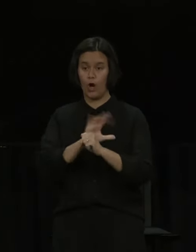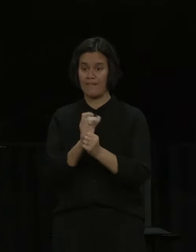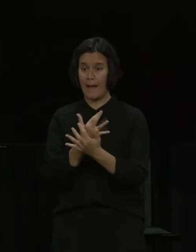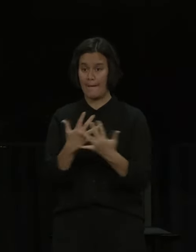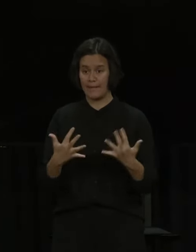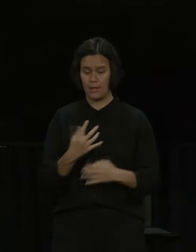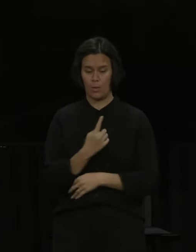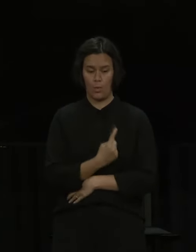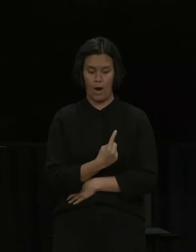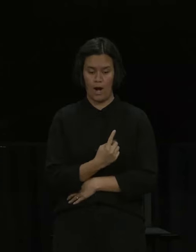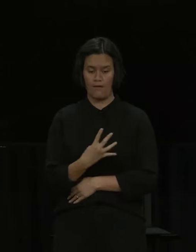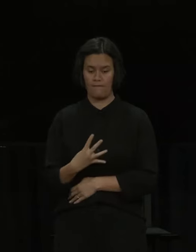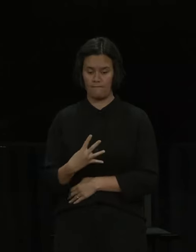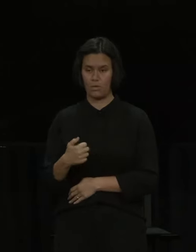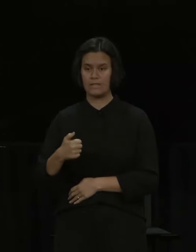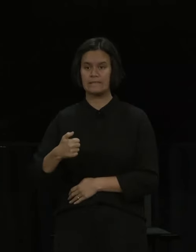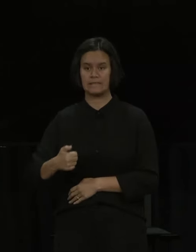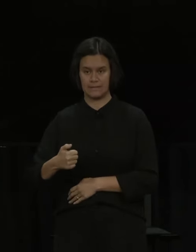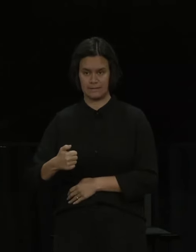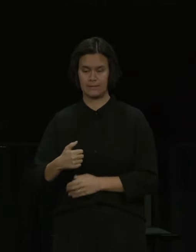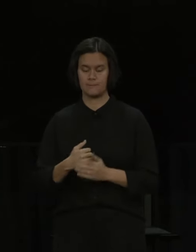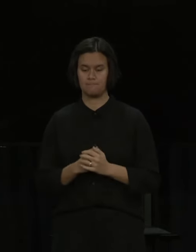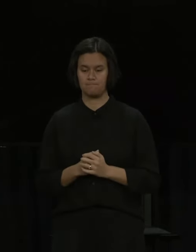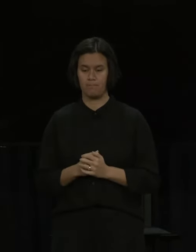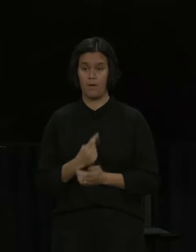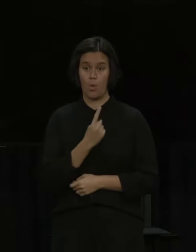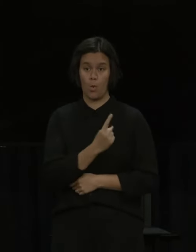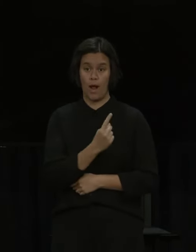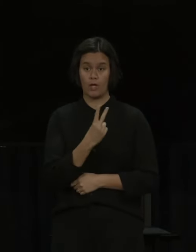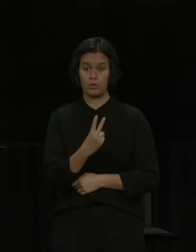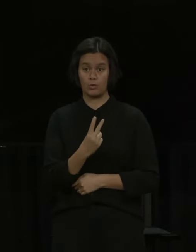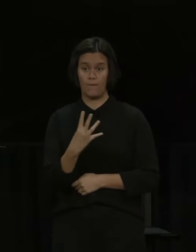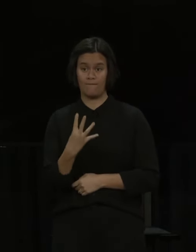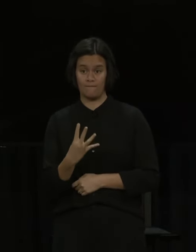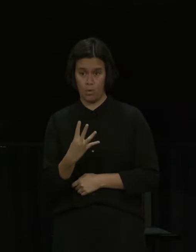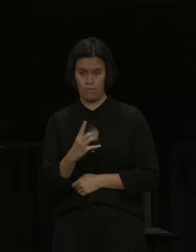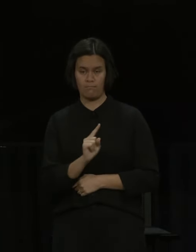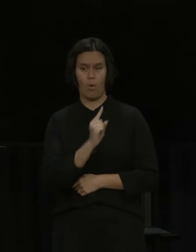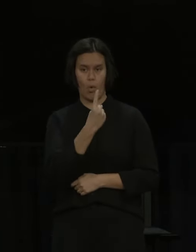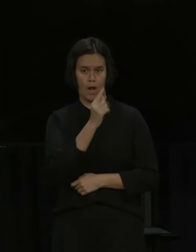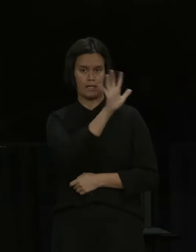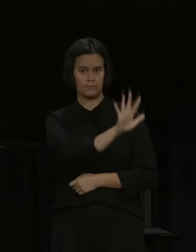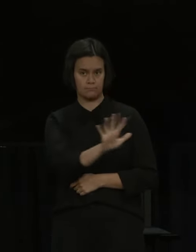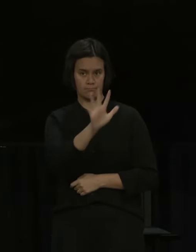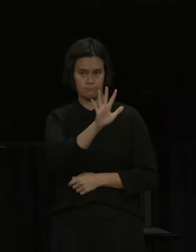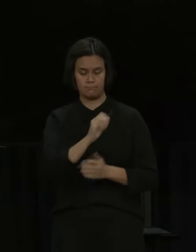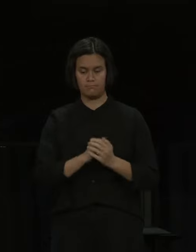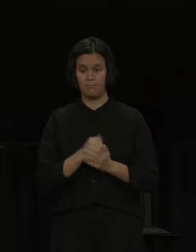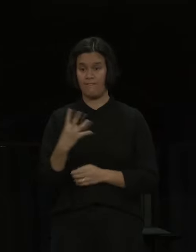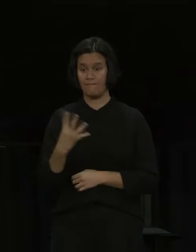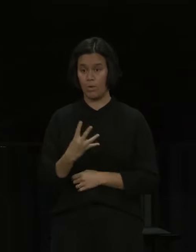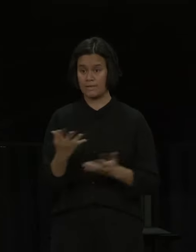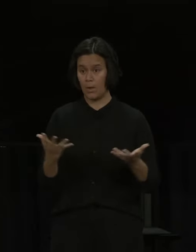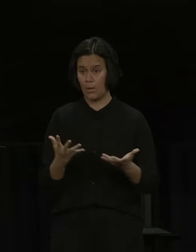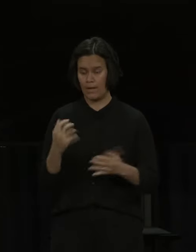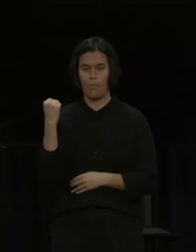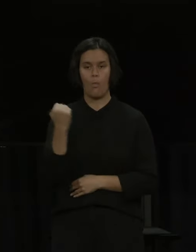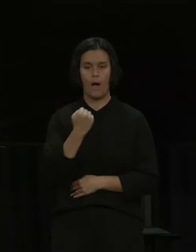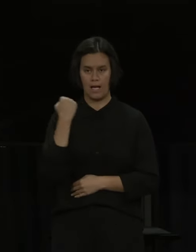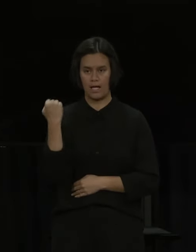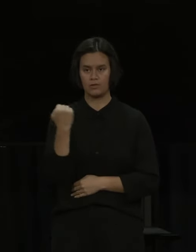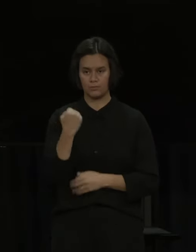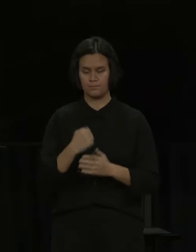new cases today in the community. 124 of those are across Tamaki Makaurau. 14 are in the Waikato.